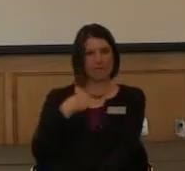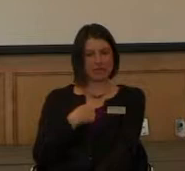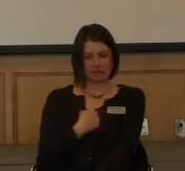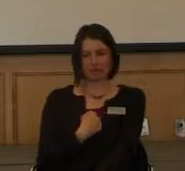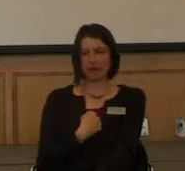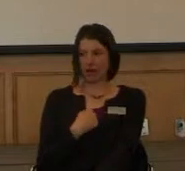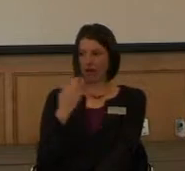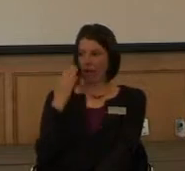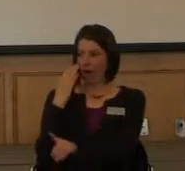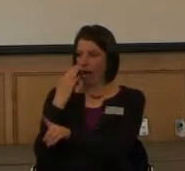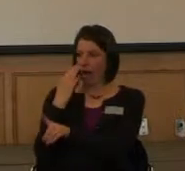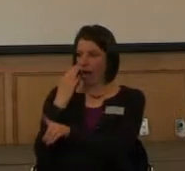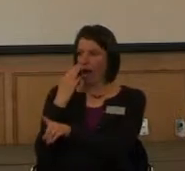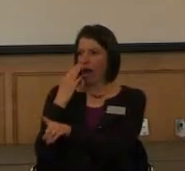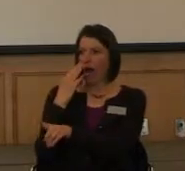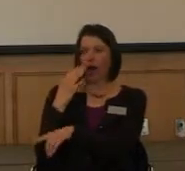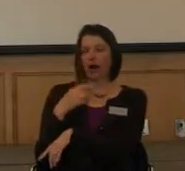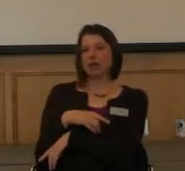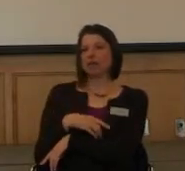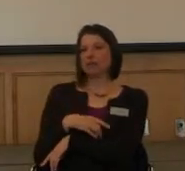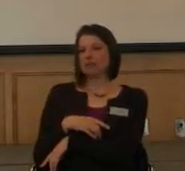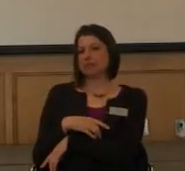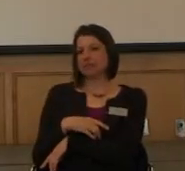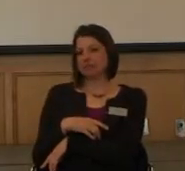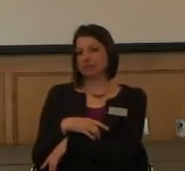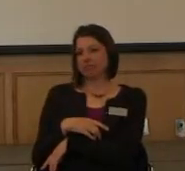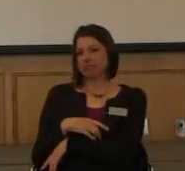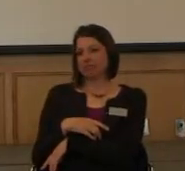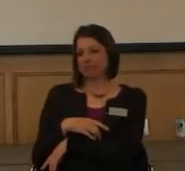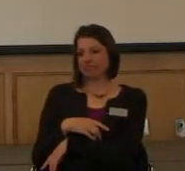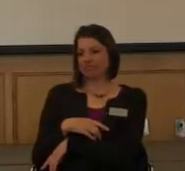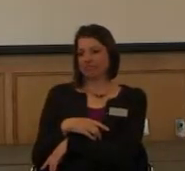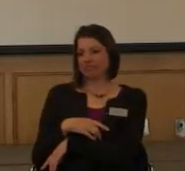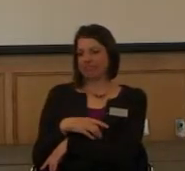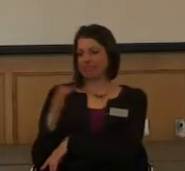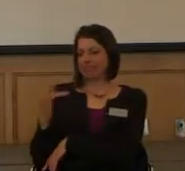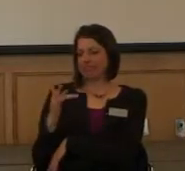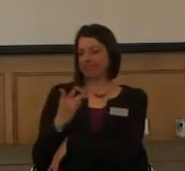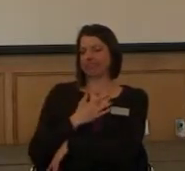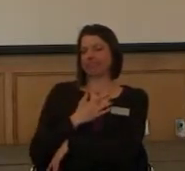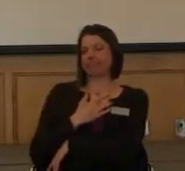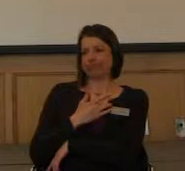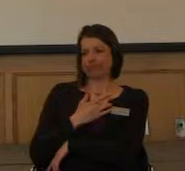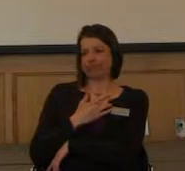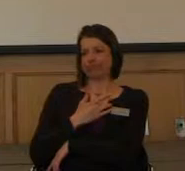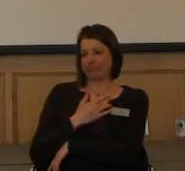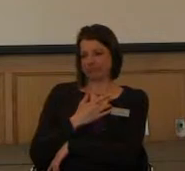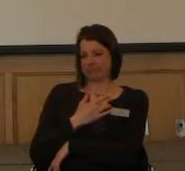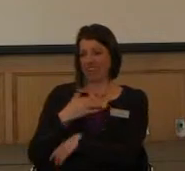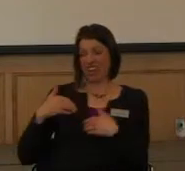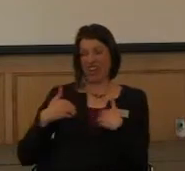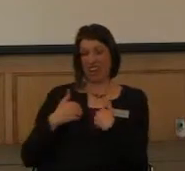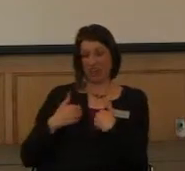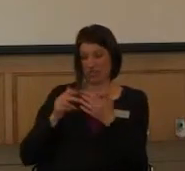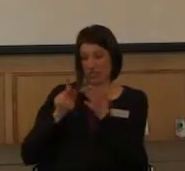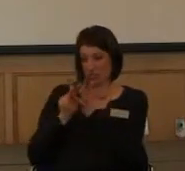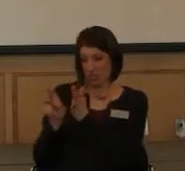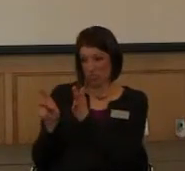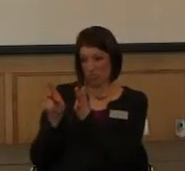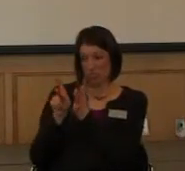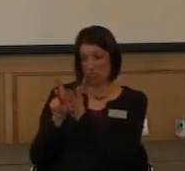the rhino is fake, you know, it's animatronic. But it really brought home that a lot of times when these animals are poached,